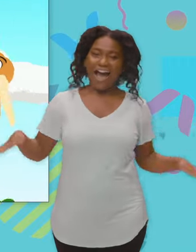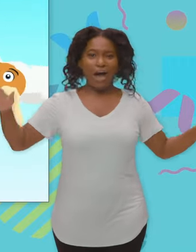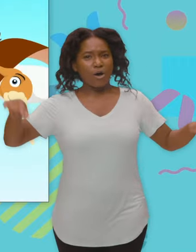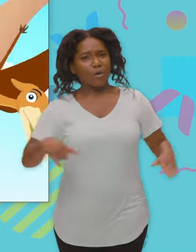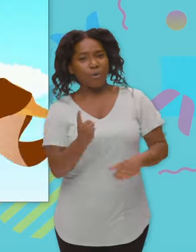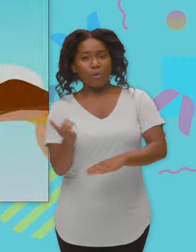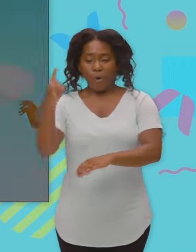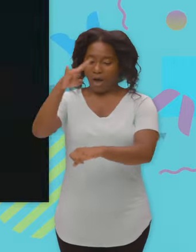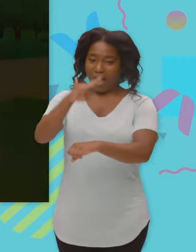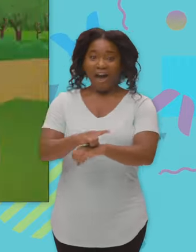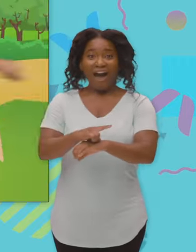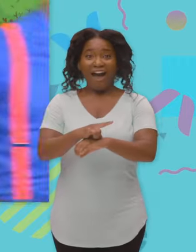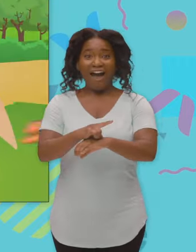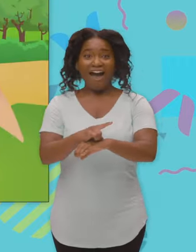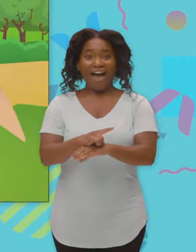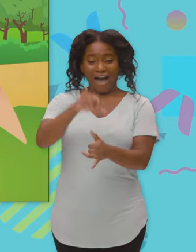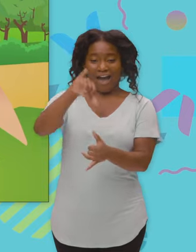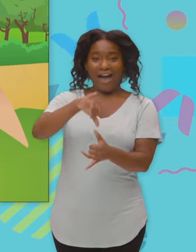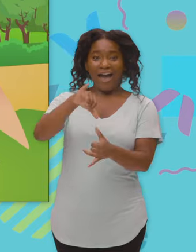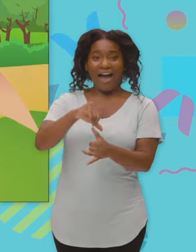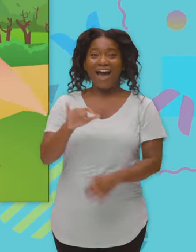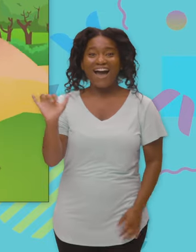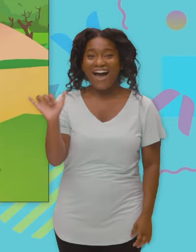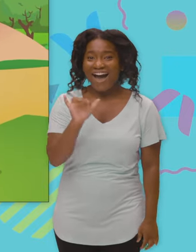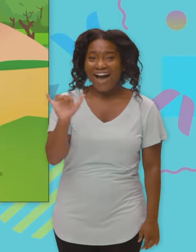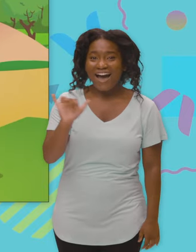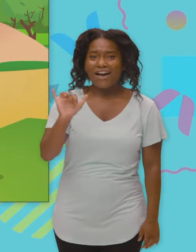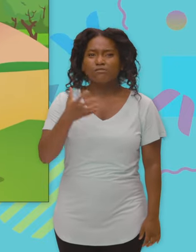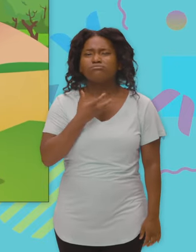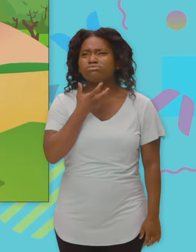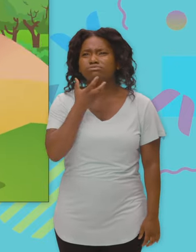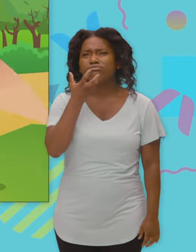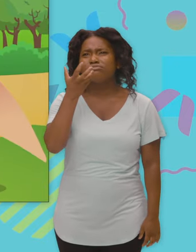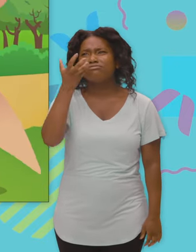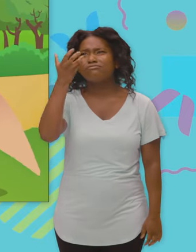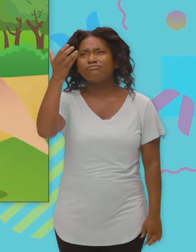up straight on the ground, they would be as tall as a giraffe.